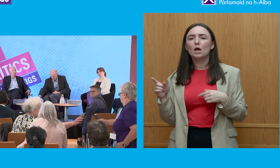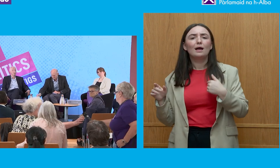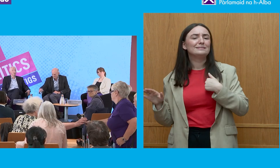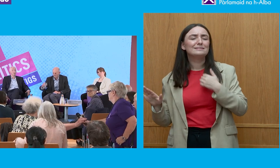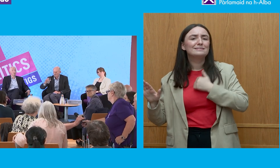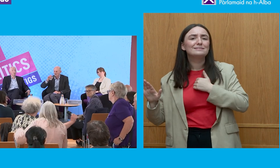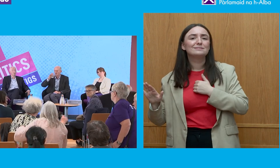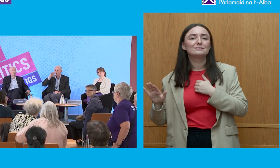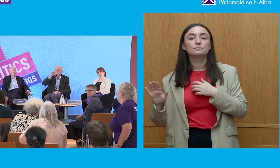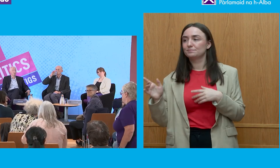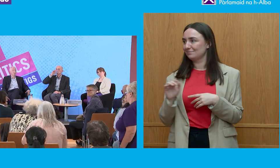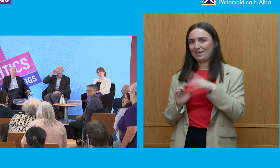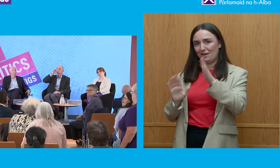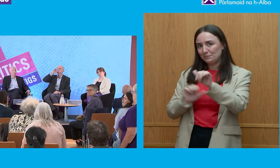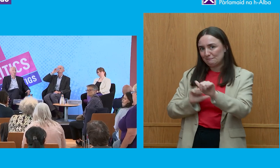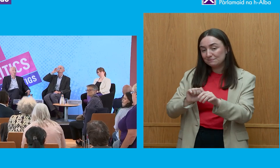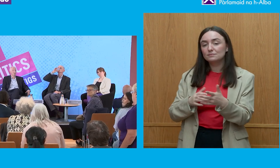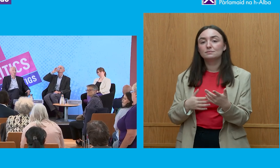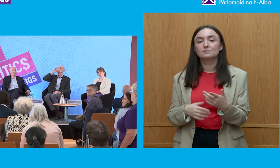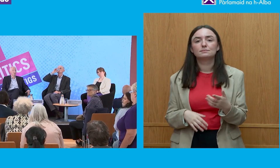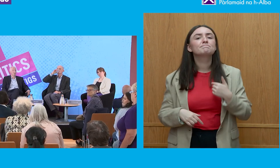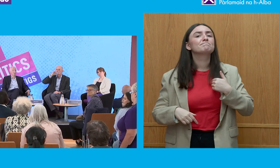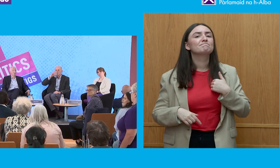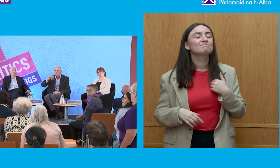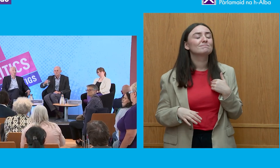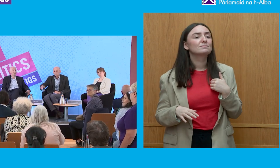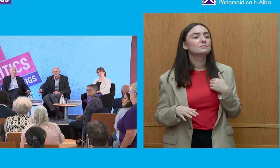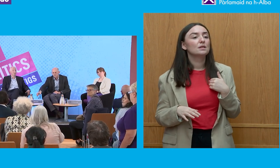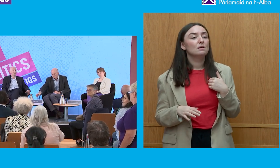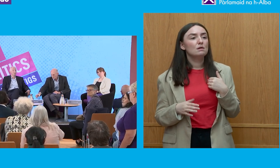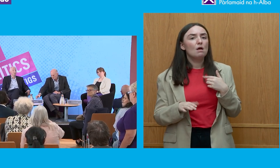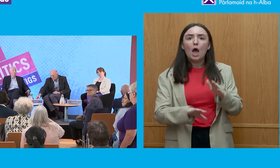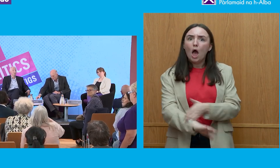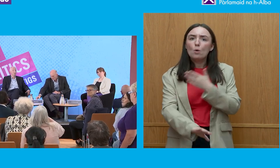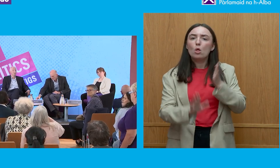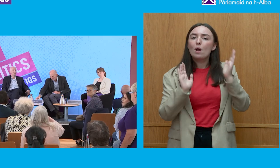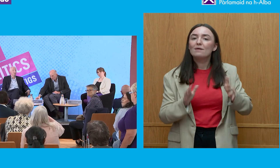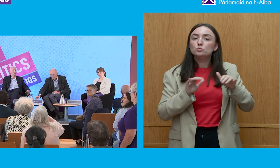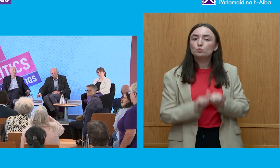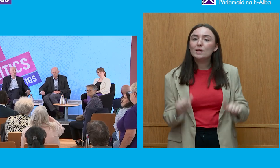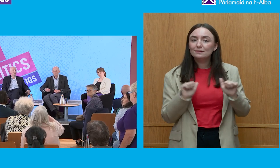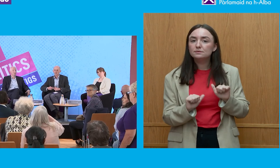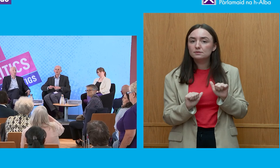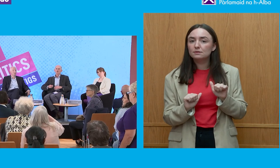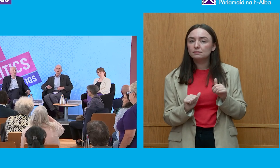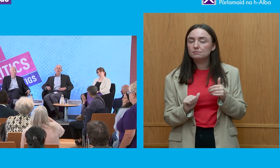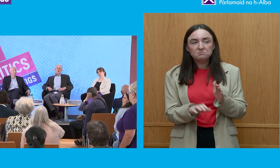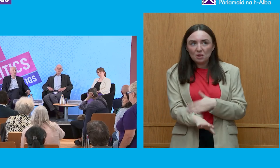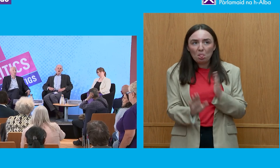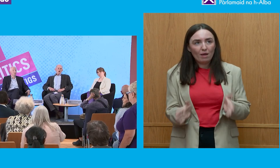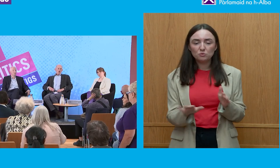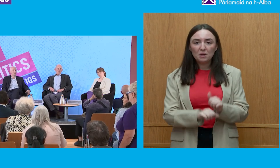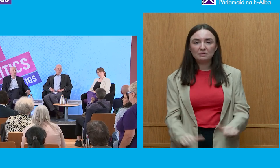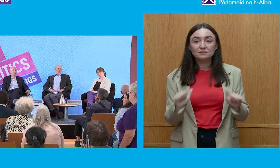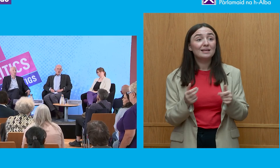Very short How long would they have to wait in order to seek a recall if the individual